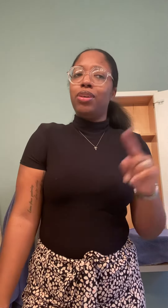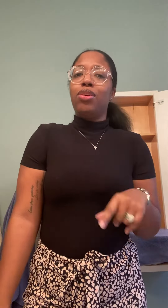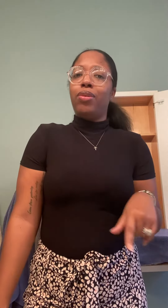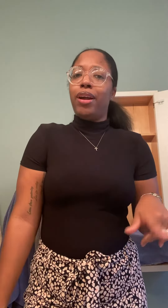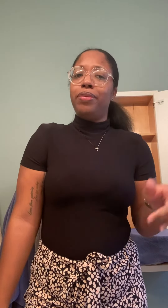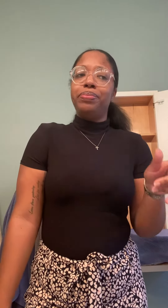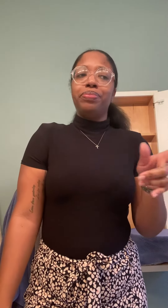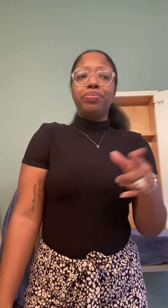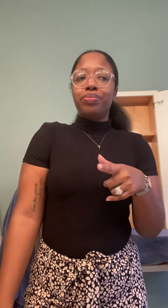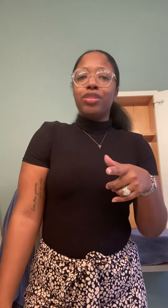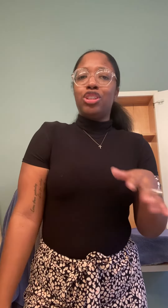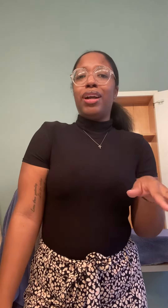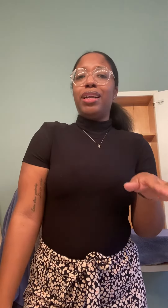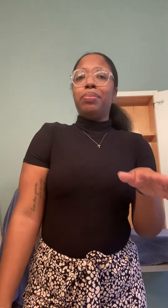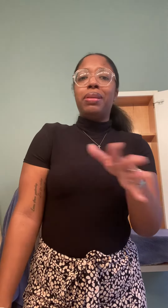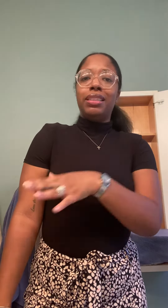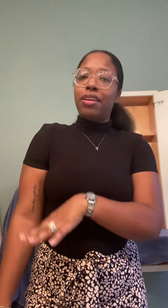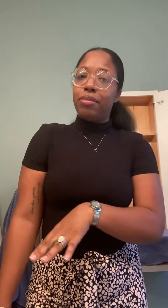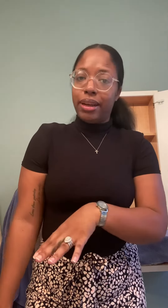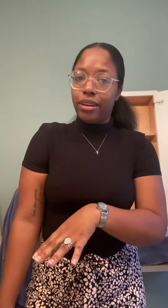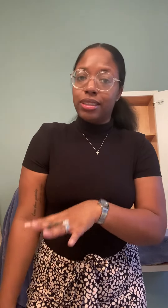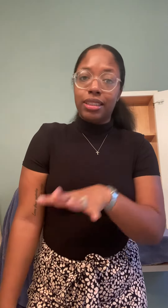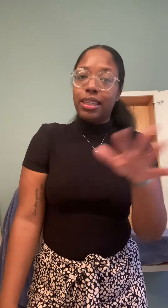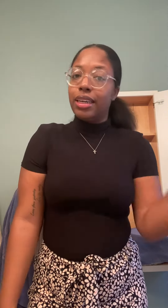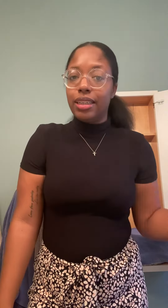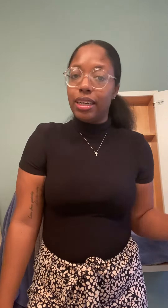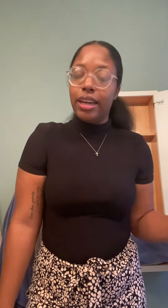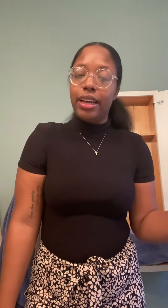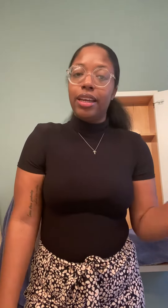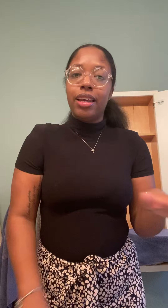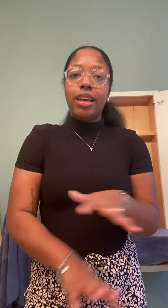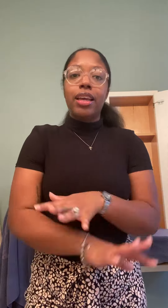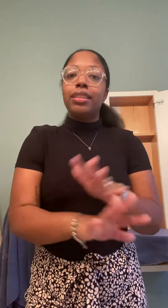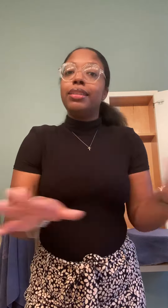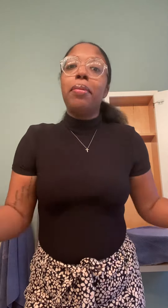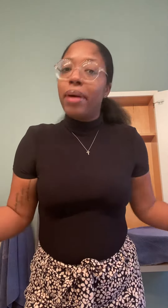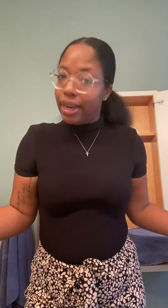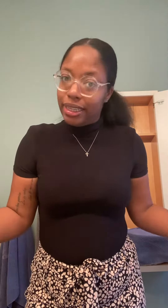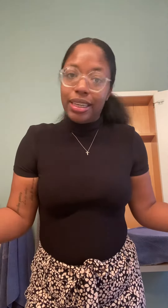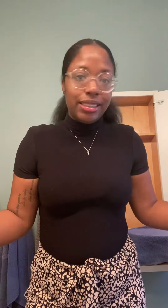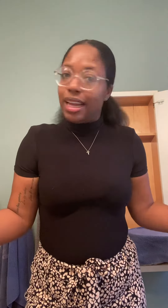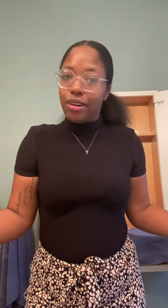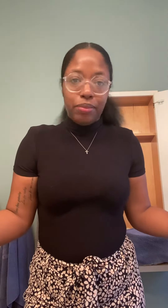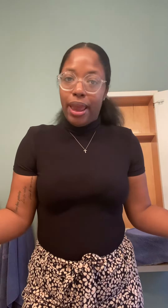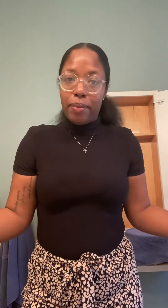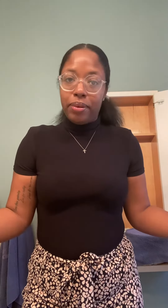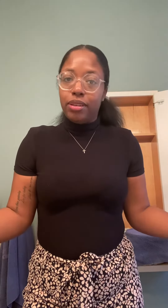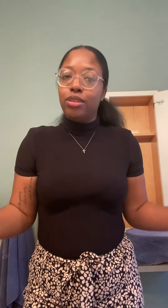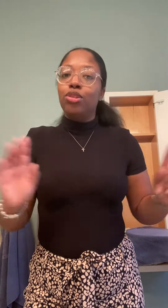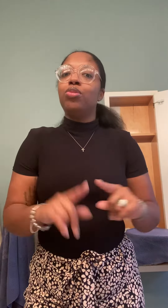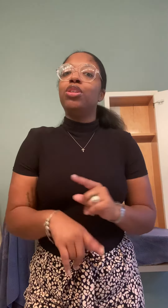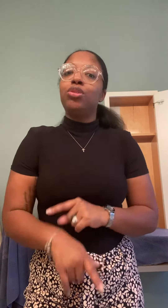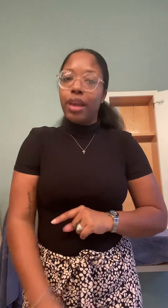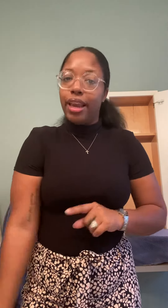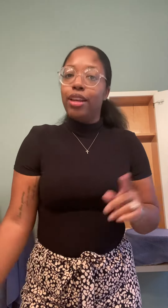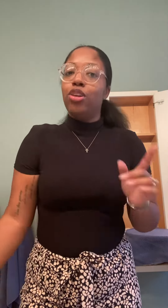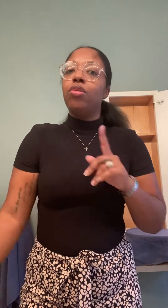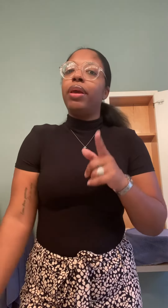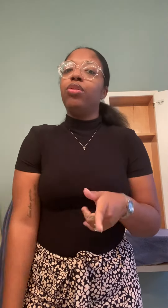going around trying to please everybody else. Because at the end of the day, somebody is not going to be happy. So do what you can. It will make you